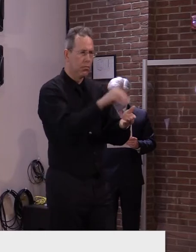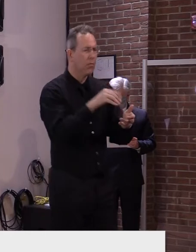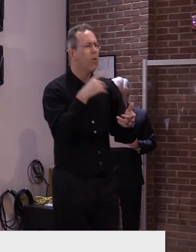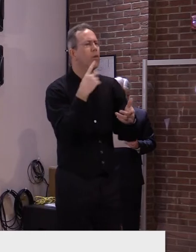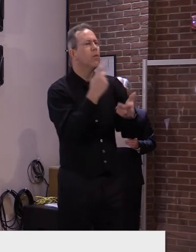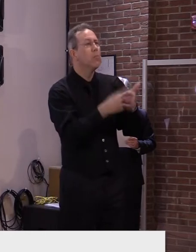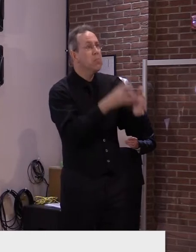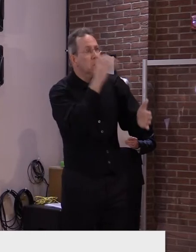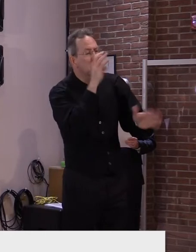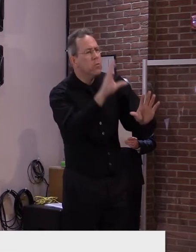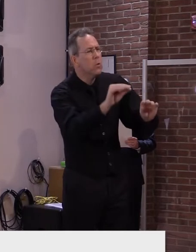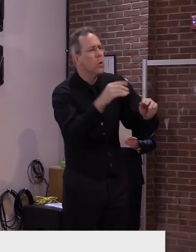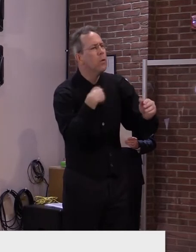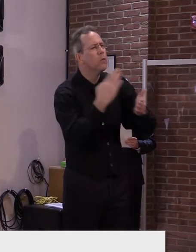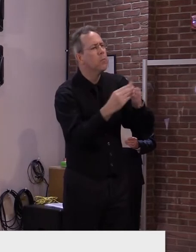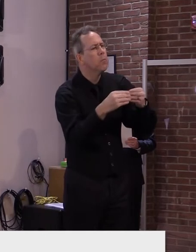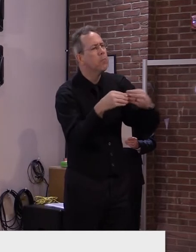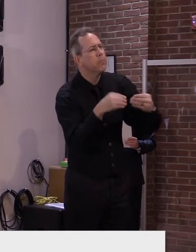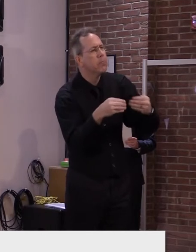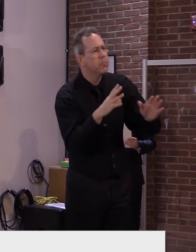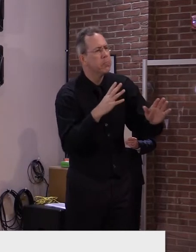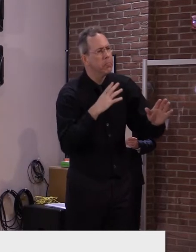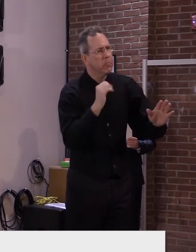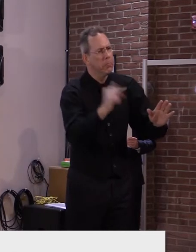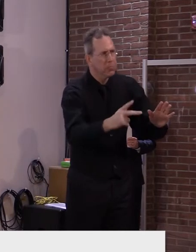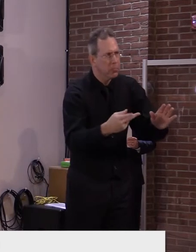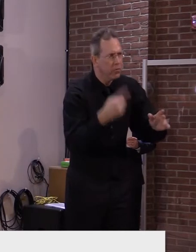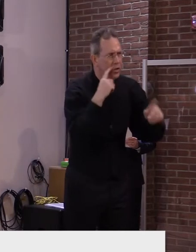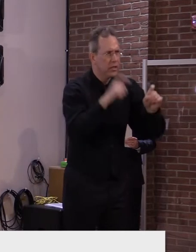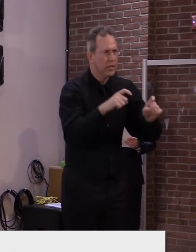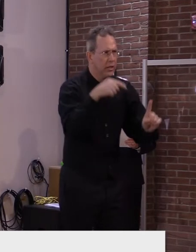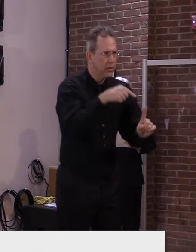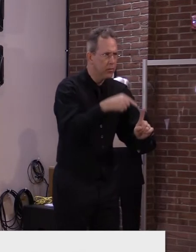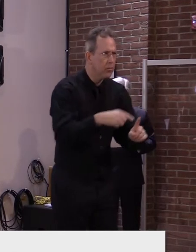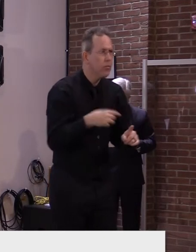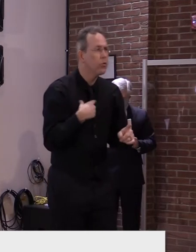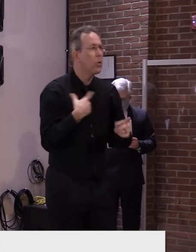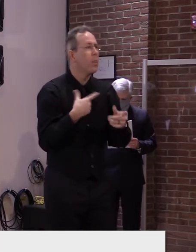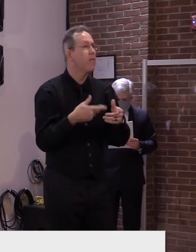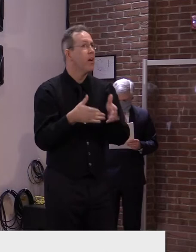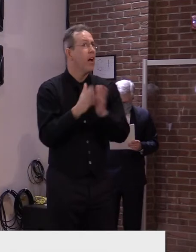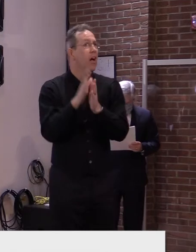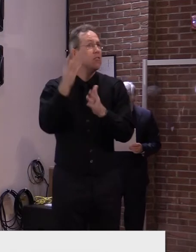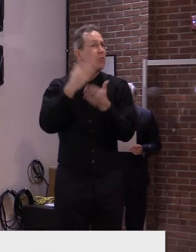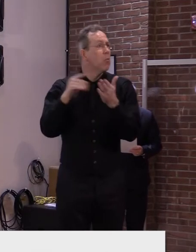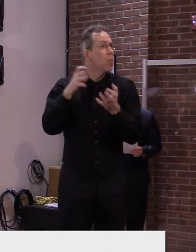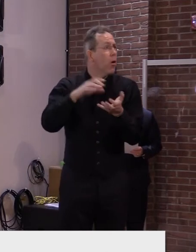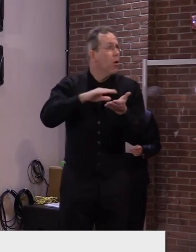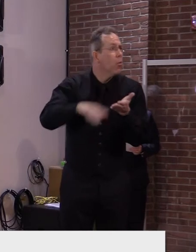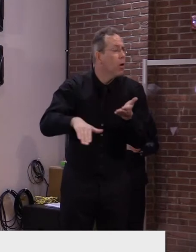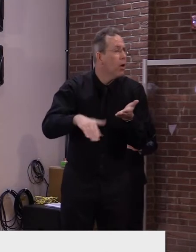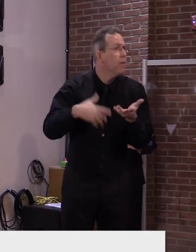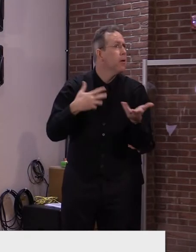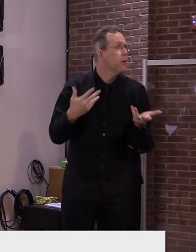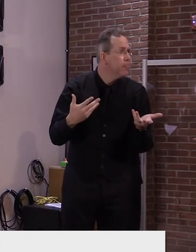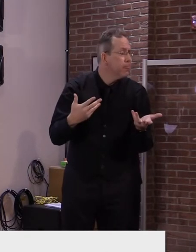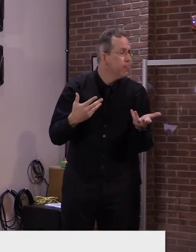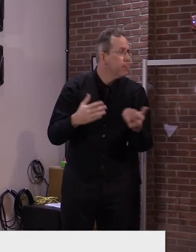We have seen a few states pursue waivers that are testing under the general waiver authority of the Every Student Succeeds Act, or what's called ESSA.